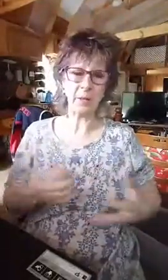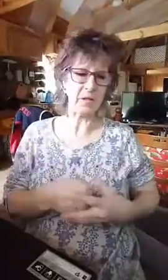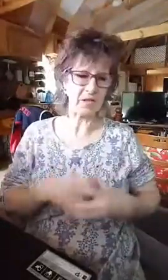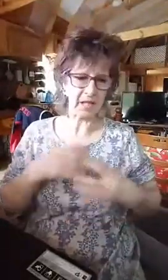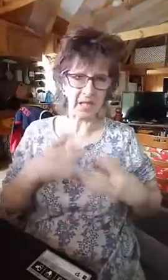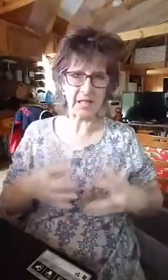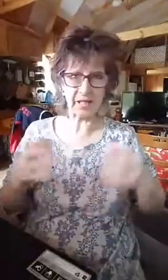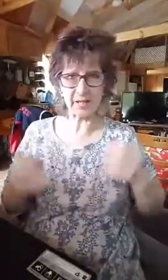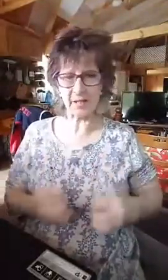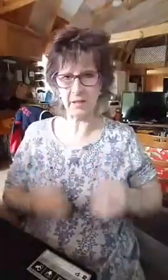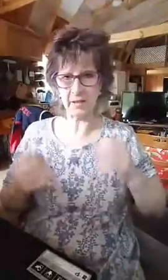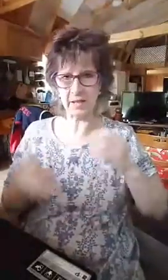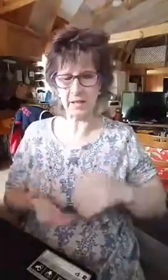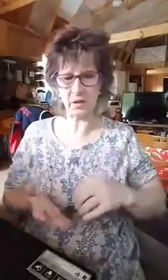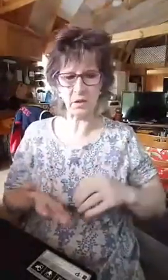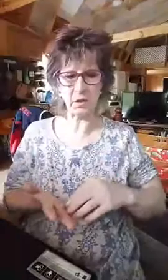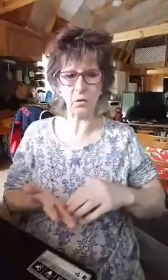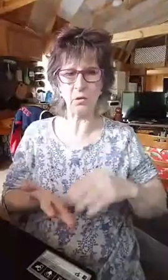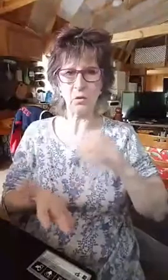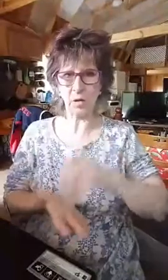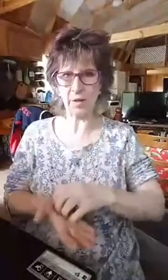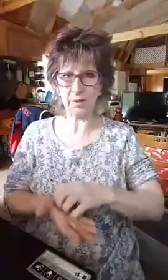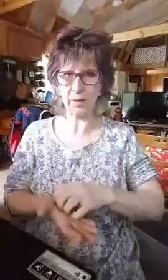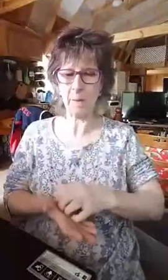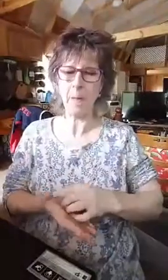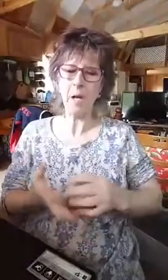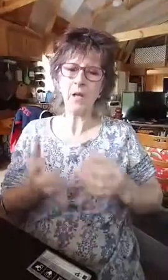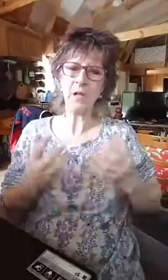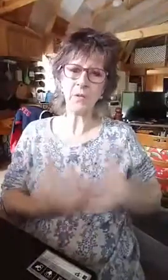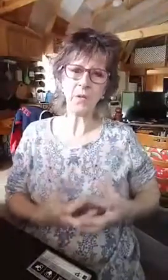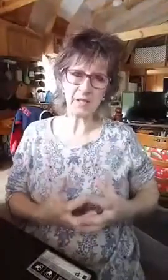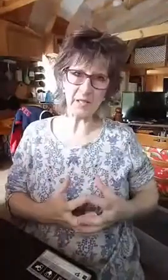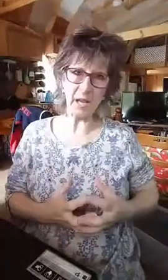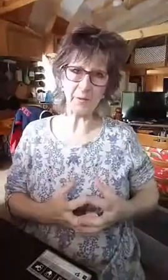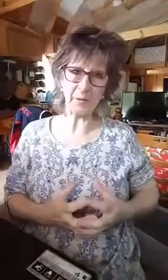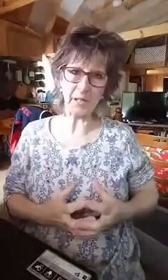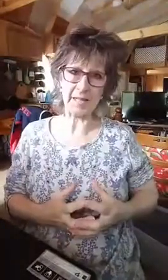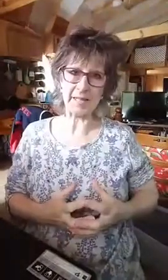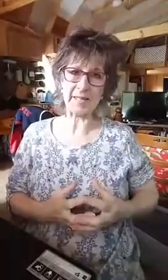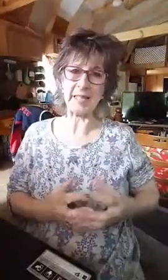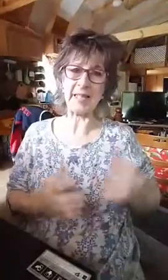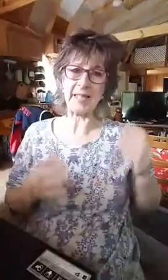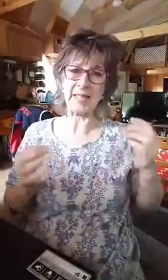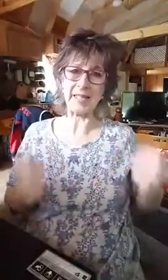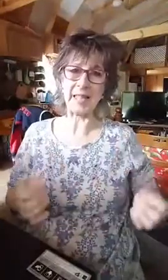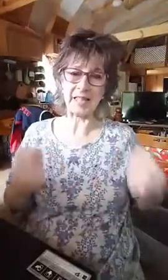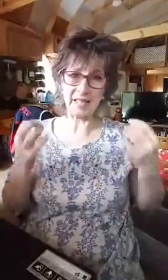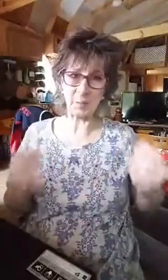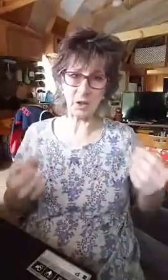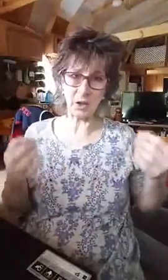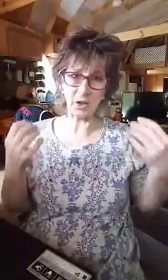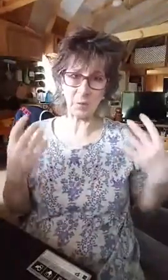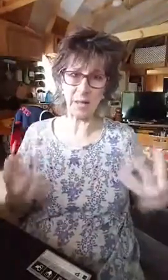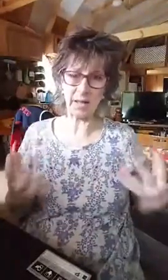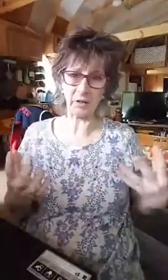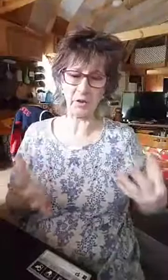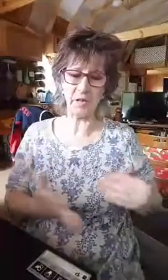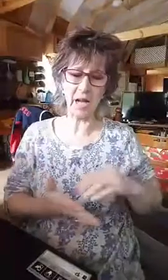but your kid is still into drugs. So the first thing you have to realize is it is a spiritual battle. You're not